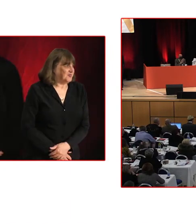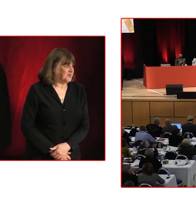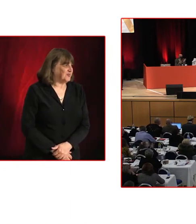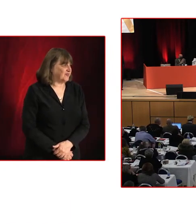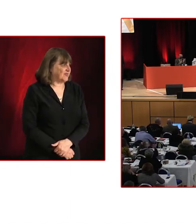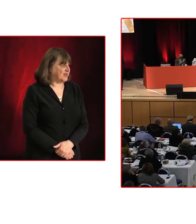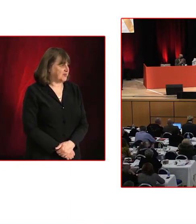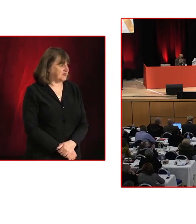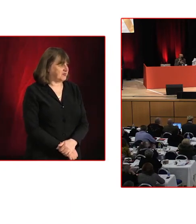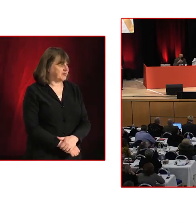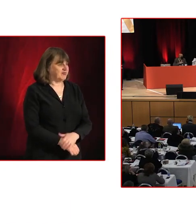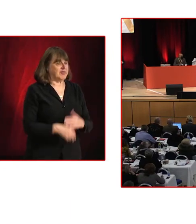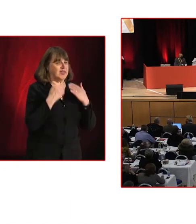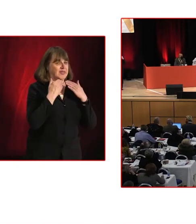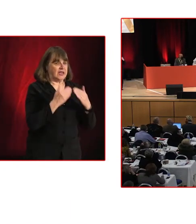Okay, thanks colleagues. Do we have a seconder yet?